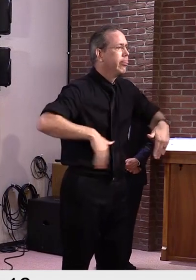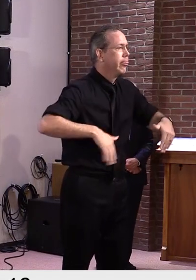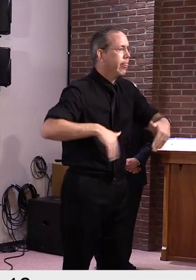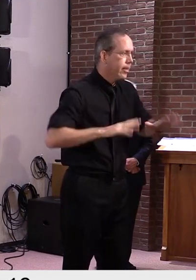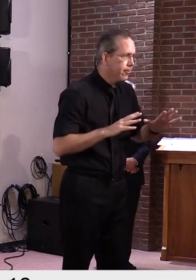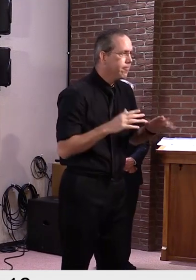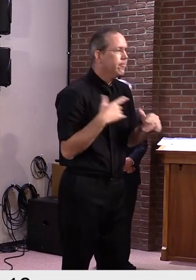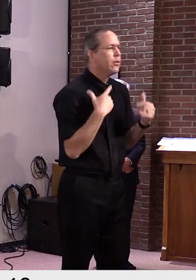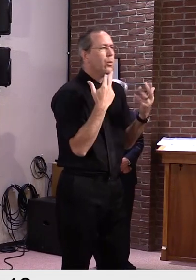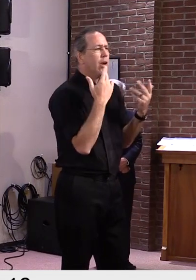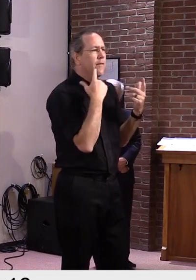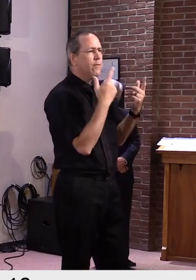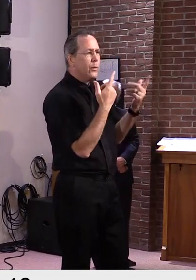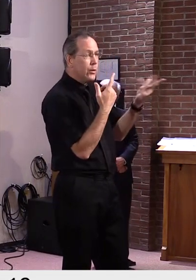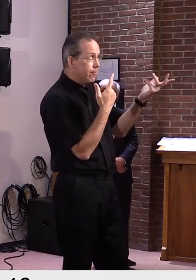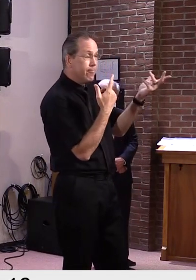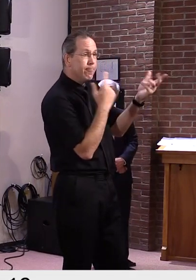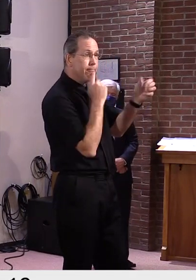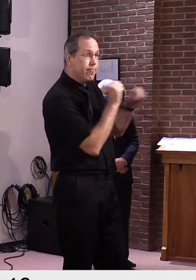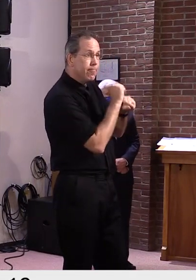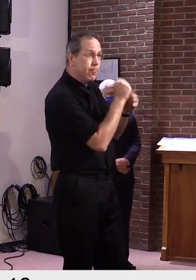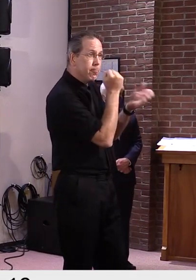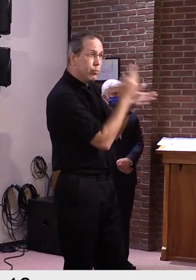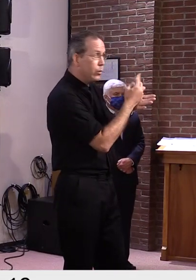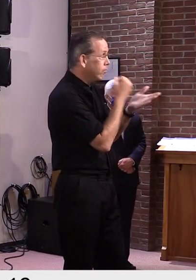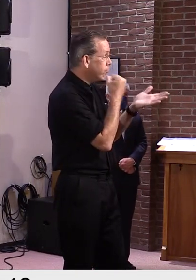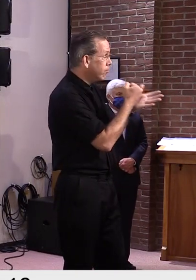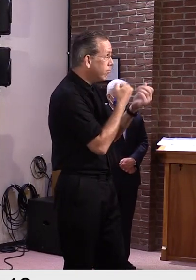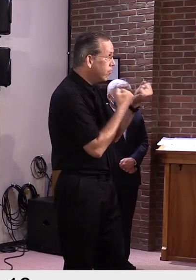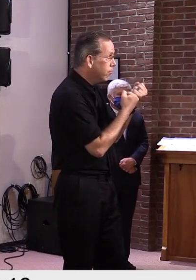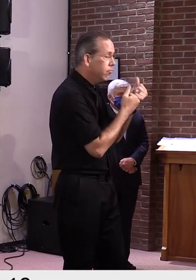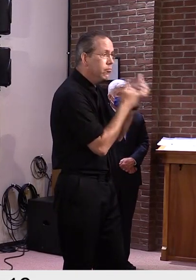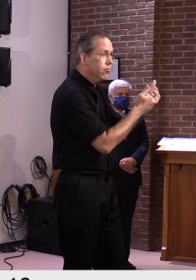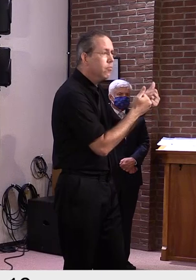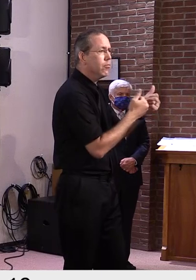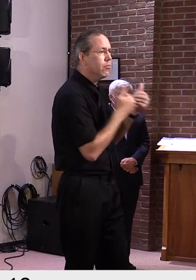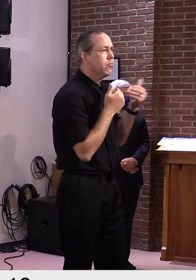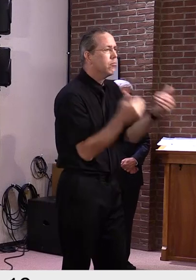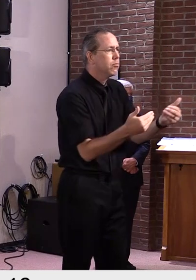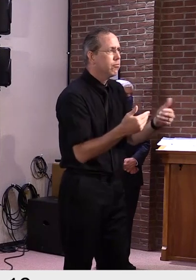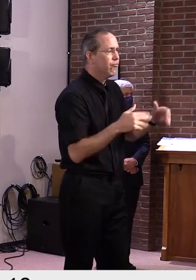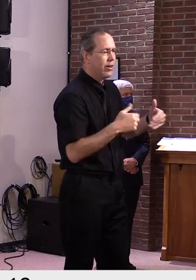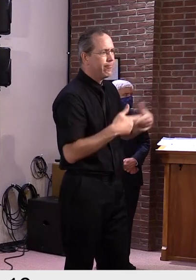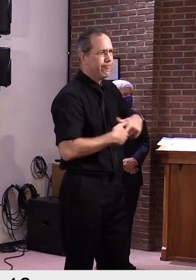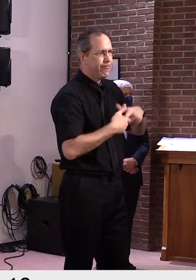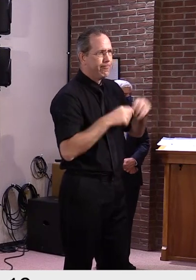we're trying to anticipate every step along the way. Thank you. David?